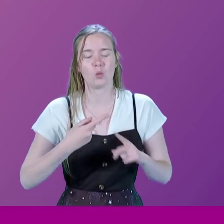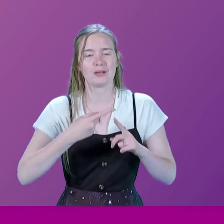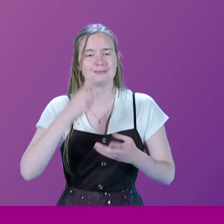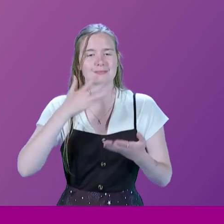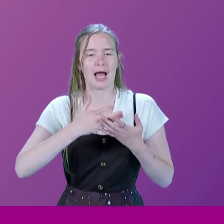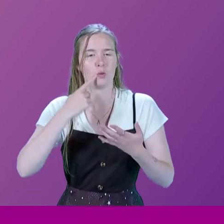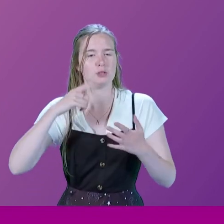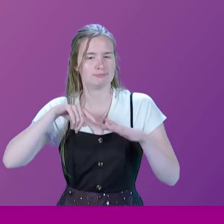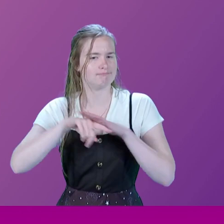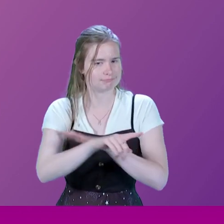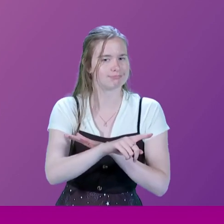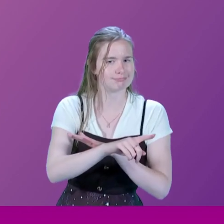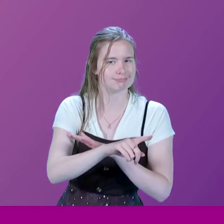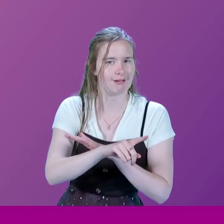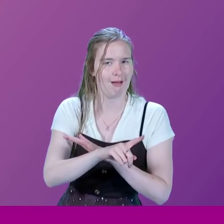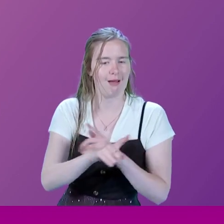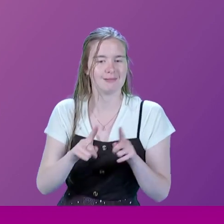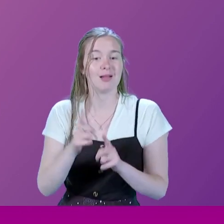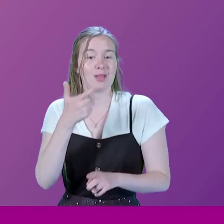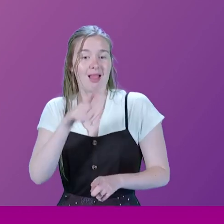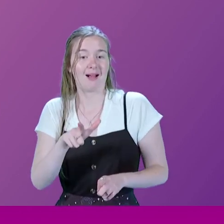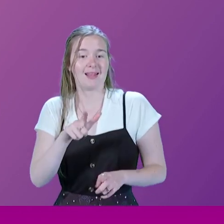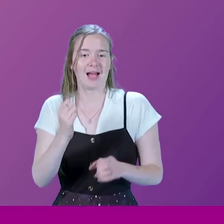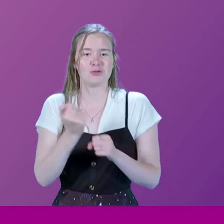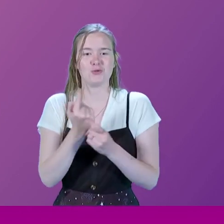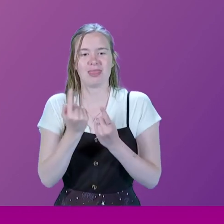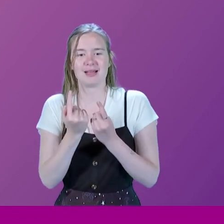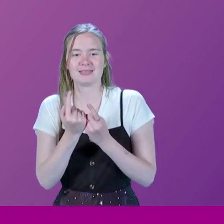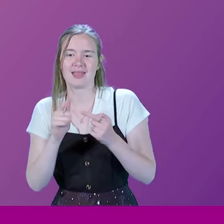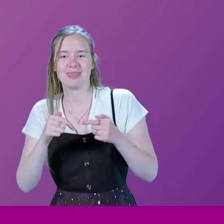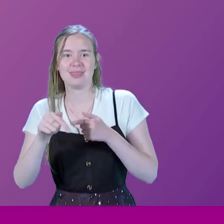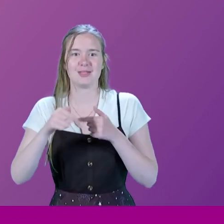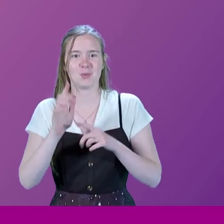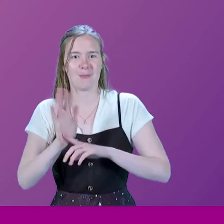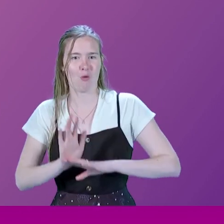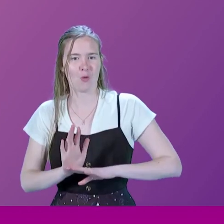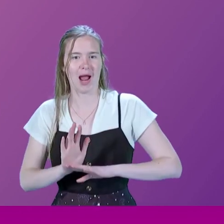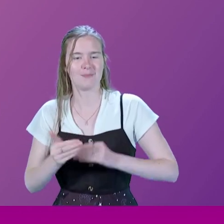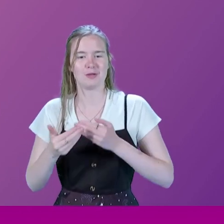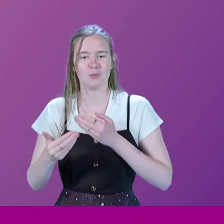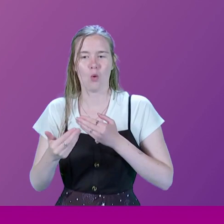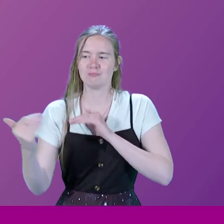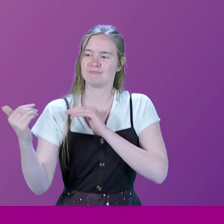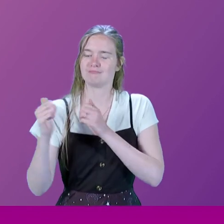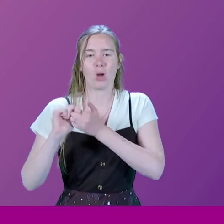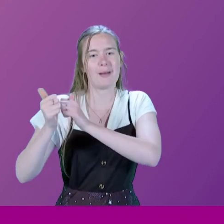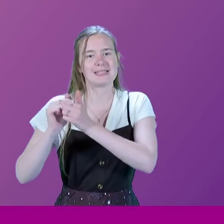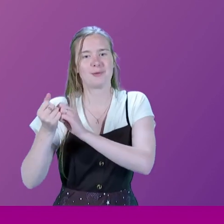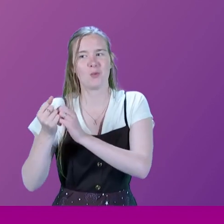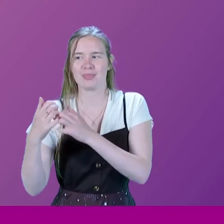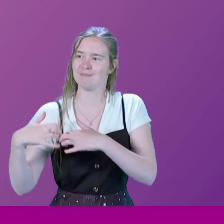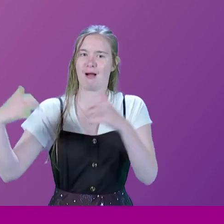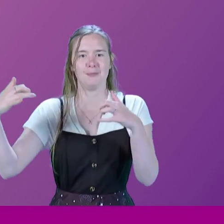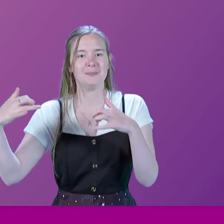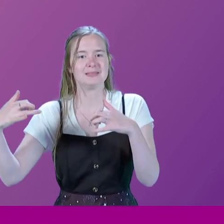that I was going to leave. And, you know, fortunately, I began to do things like the This Week programme, which were more or less compatible with being a Member of